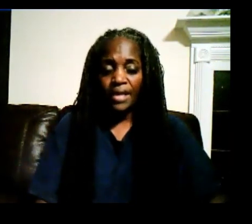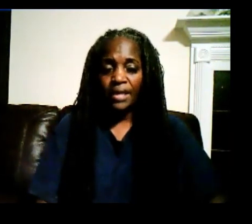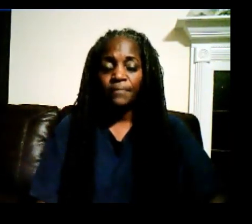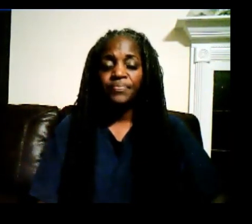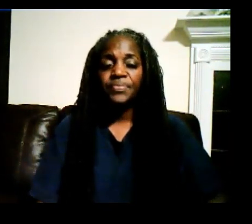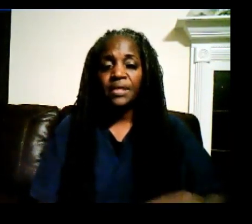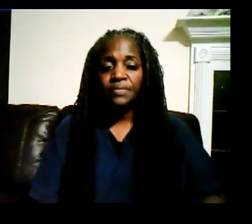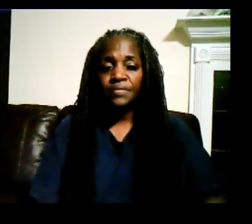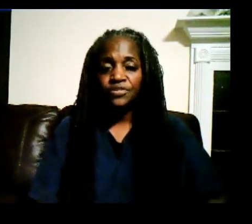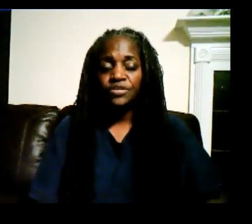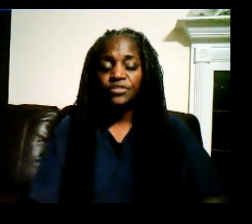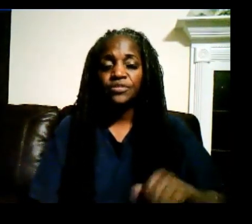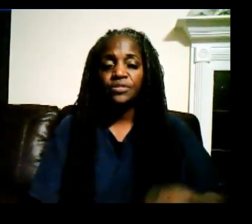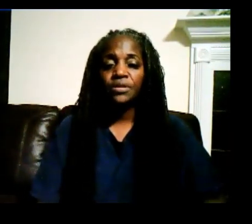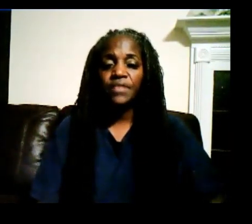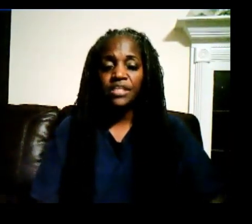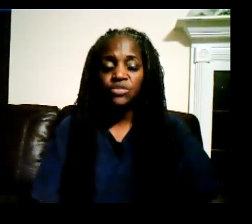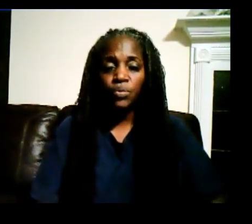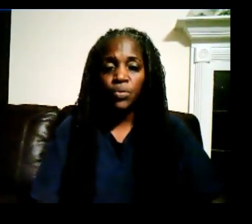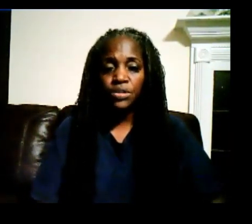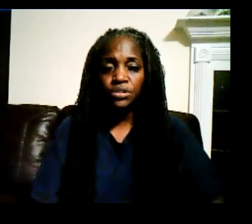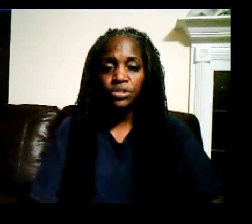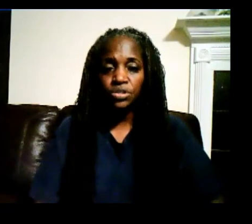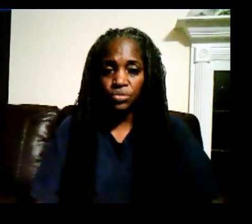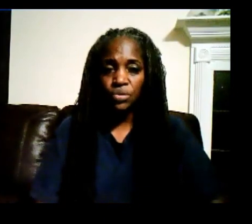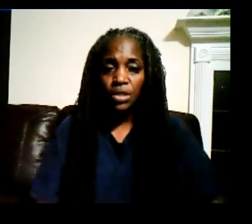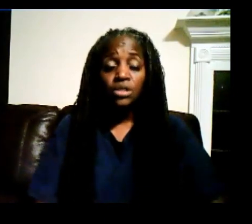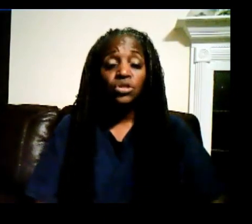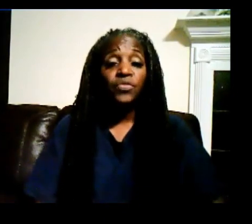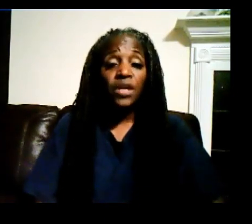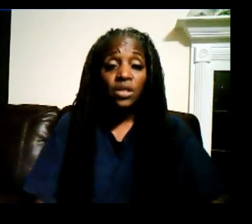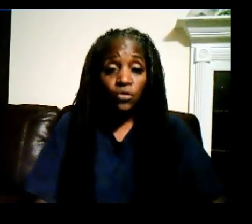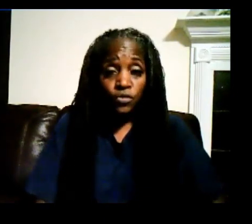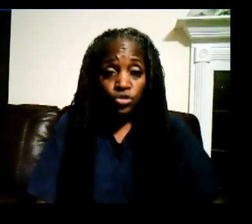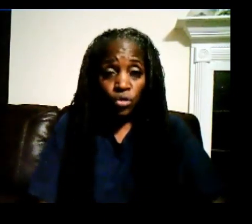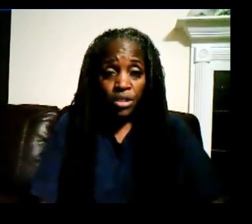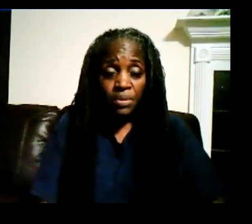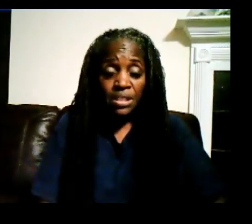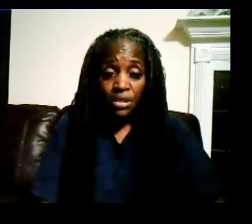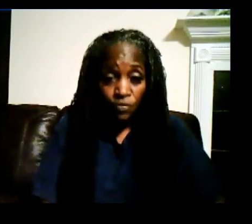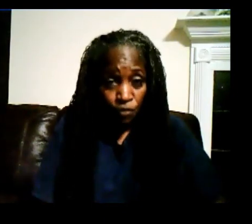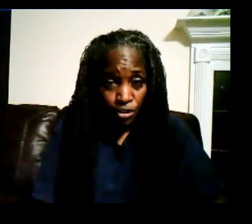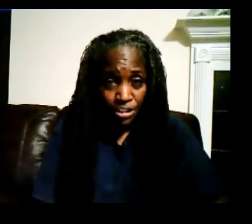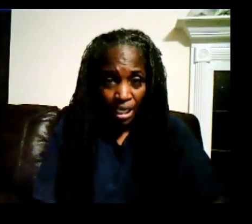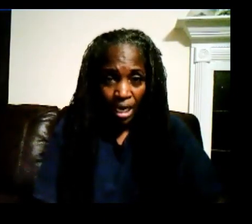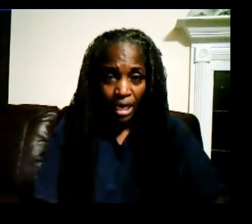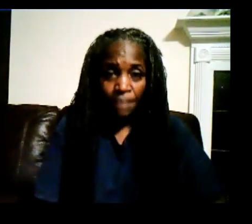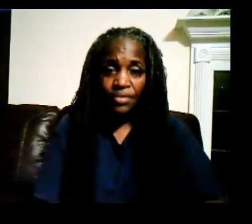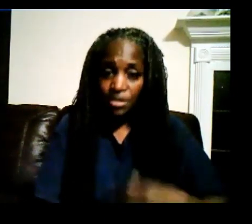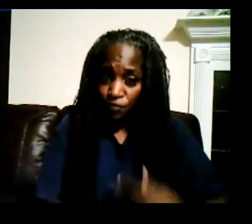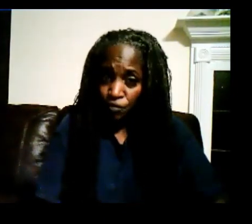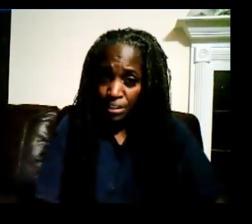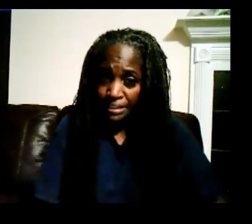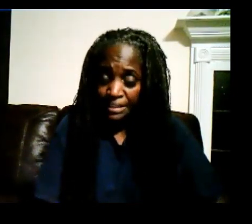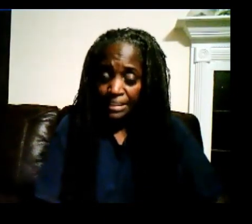in this season. That is what we want to do. So thank you for joining me. Thank you for your time. Thank you for listening.